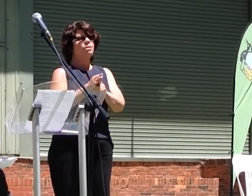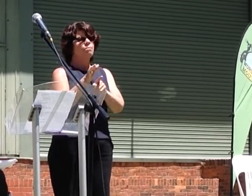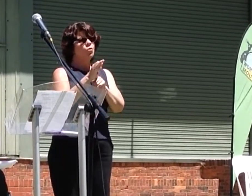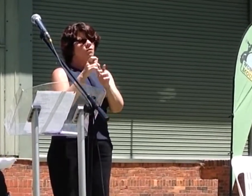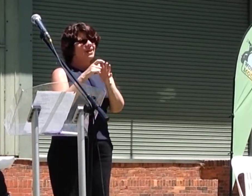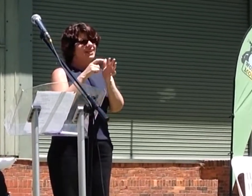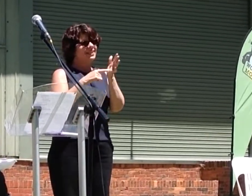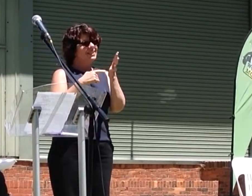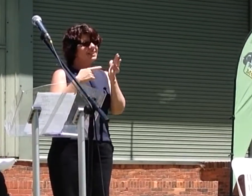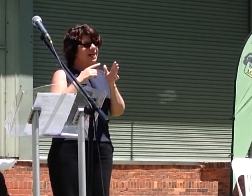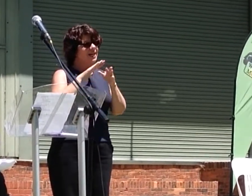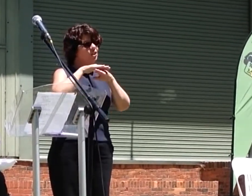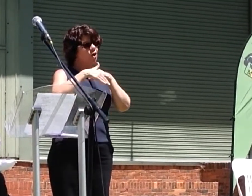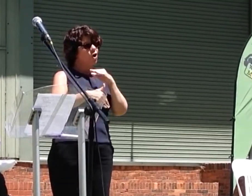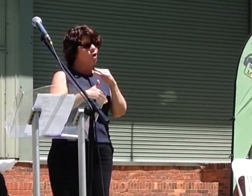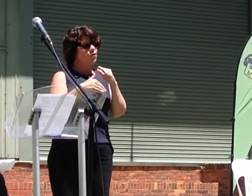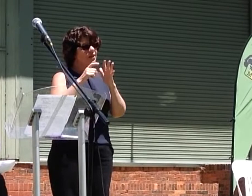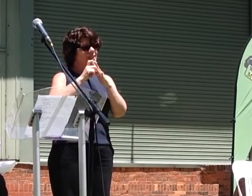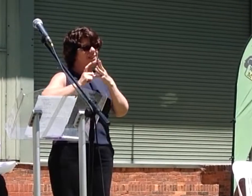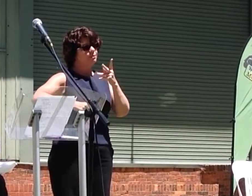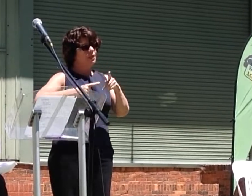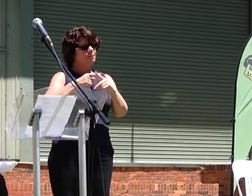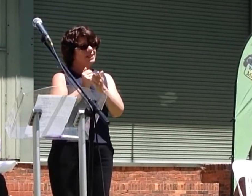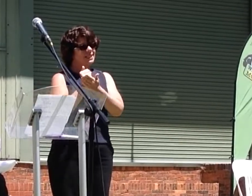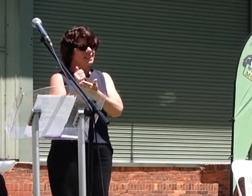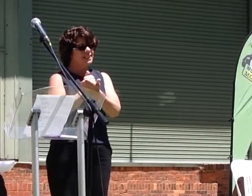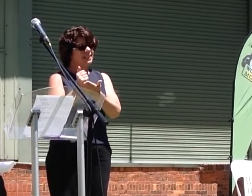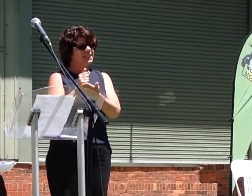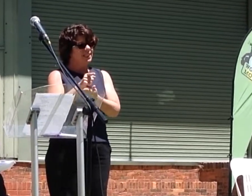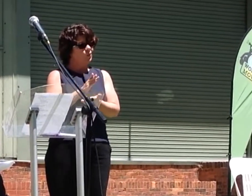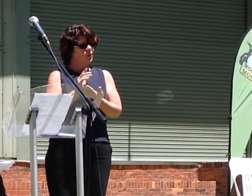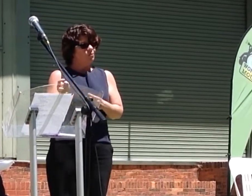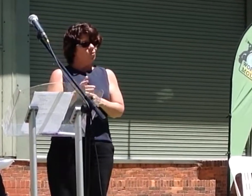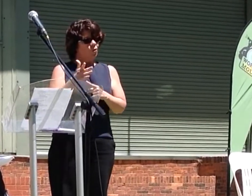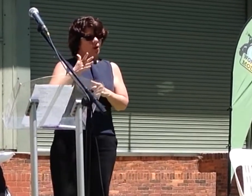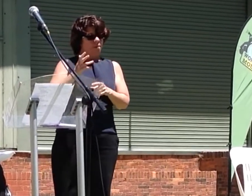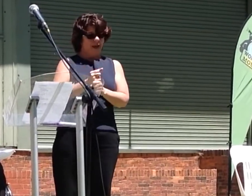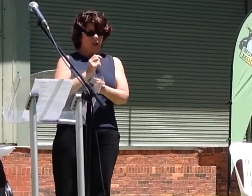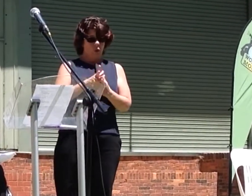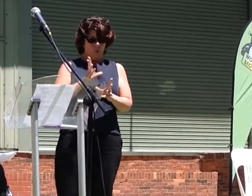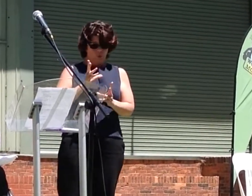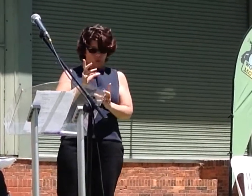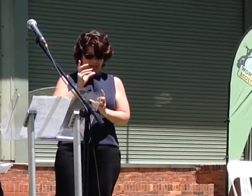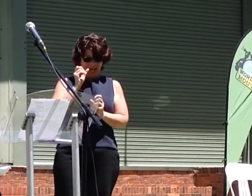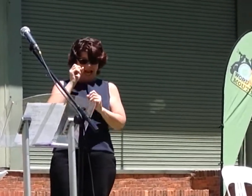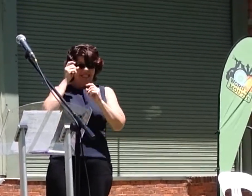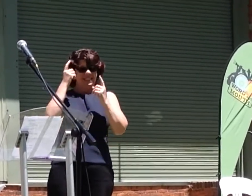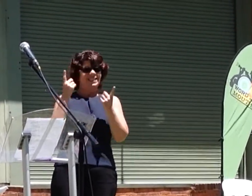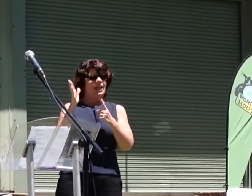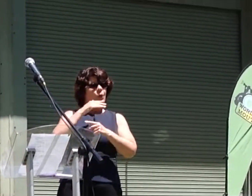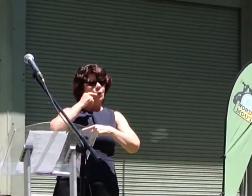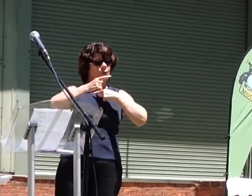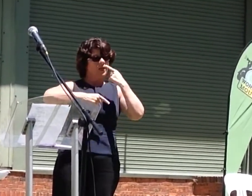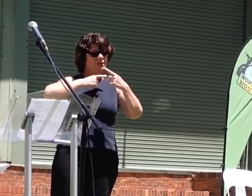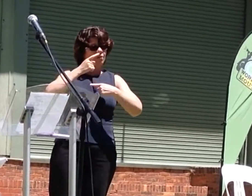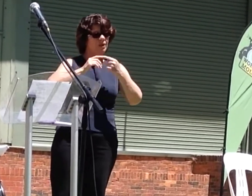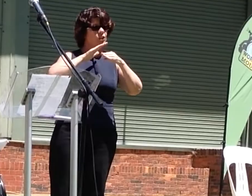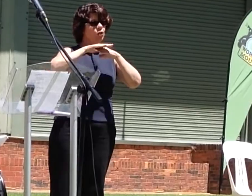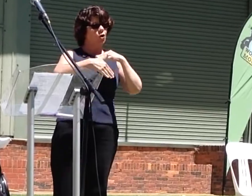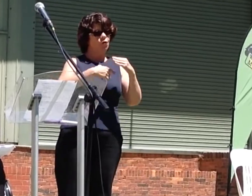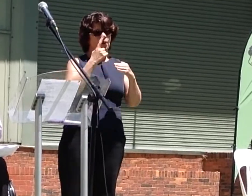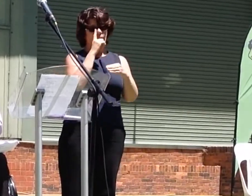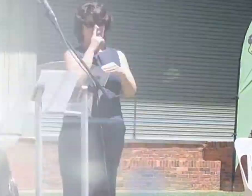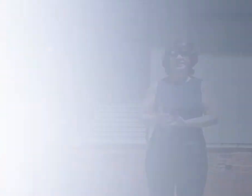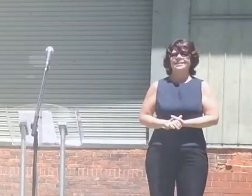is an important sub-theme to ensure that we capture everything that is out there about those people that fit into this